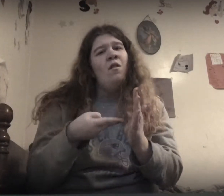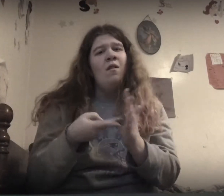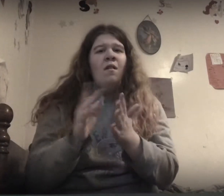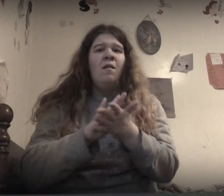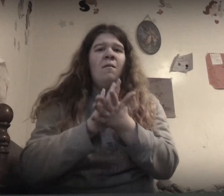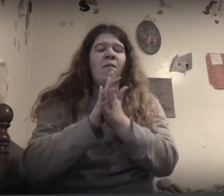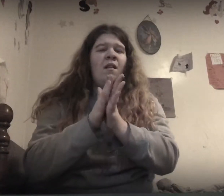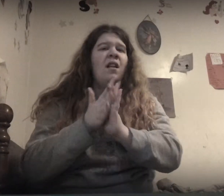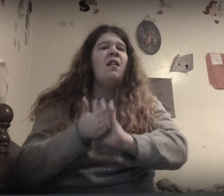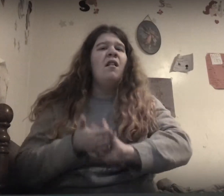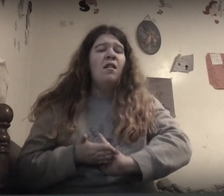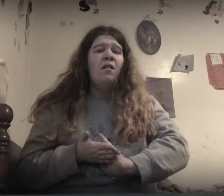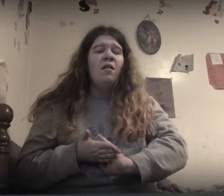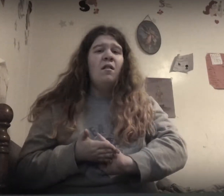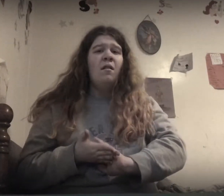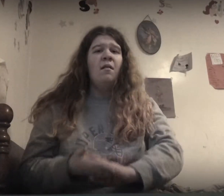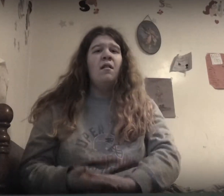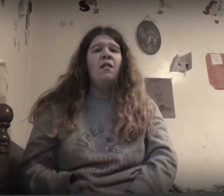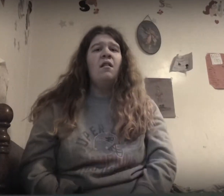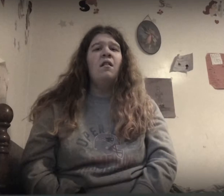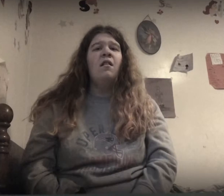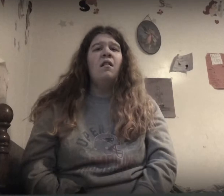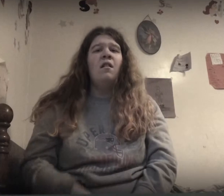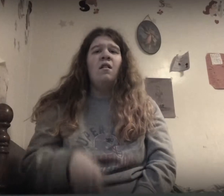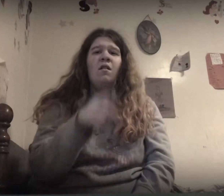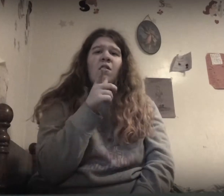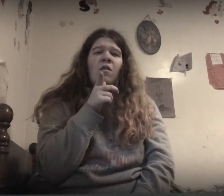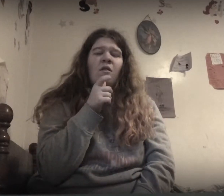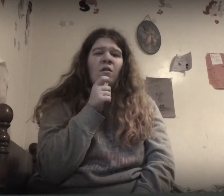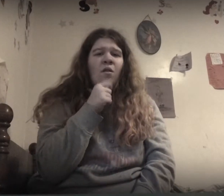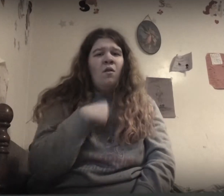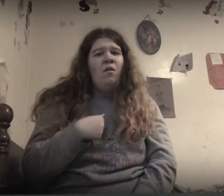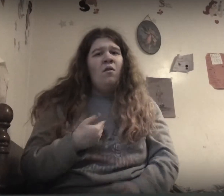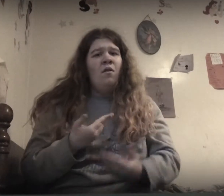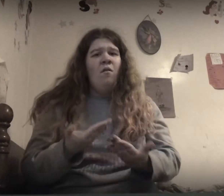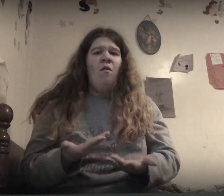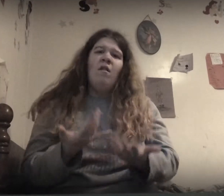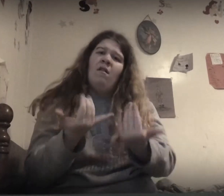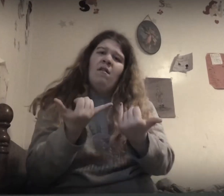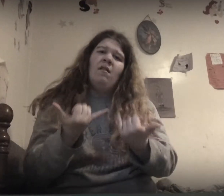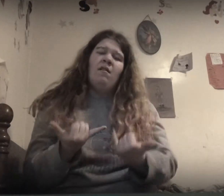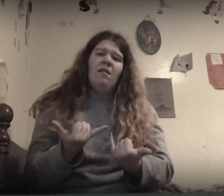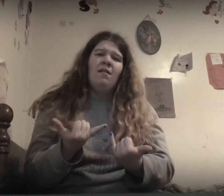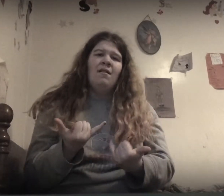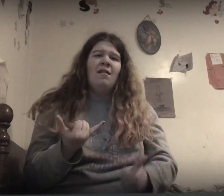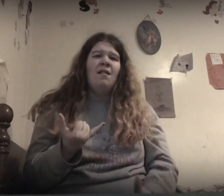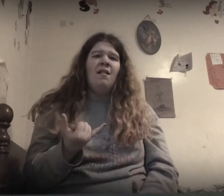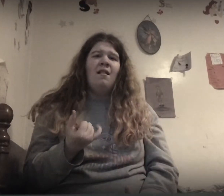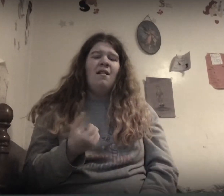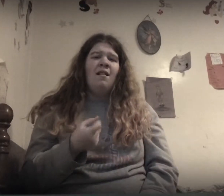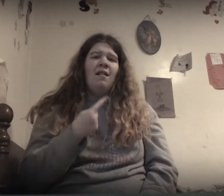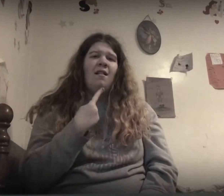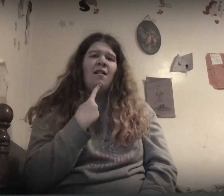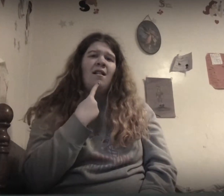were meant to be the way you are exactly